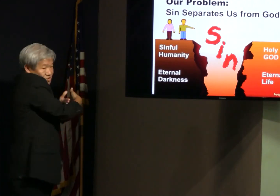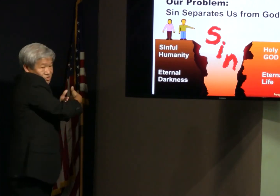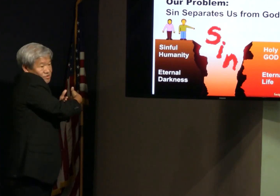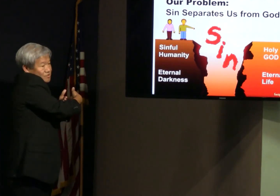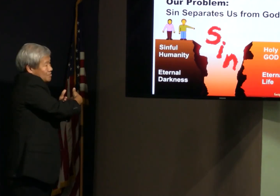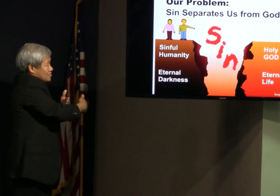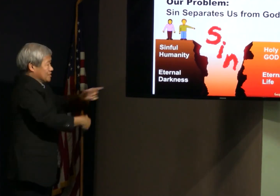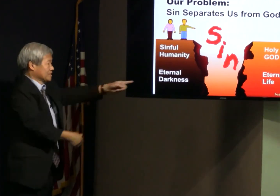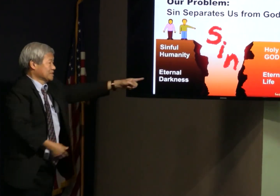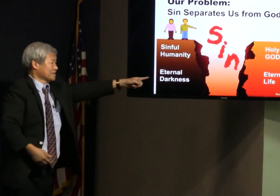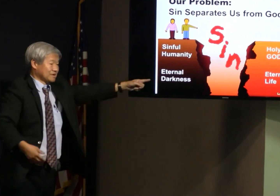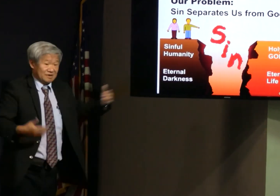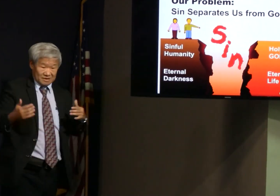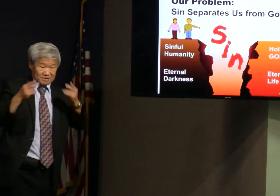So you see the separation.